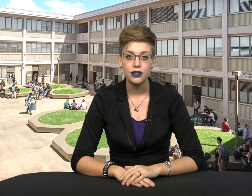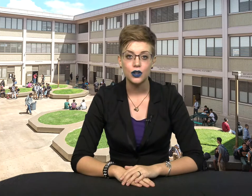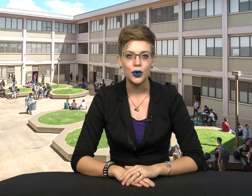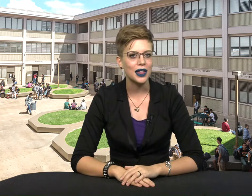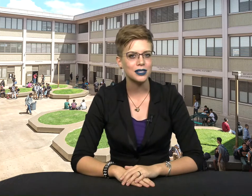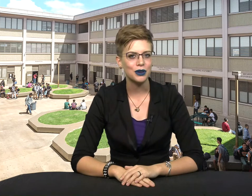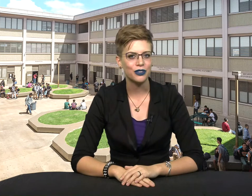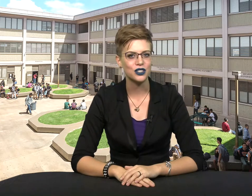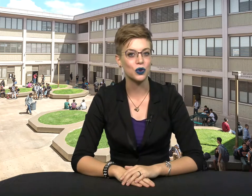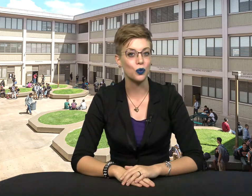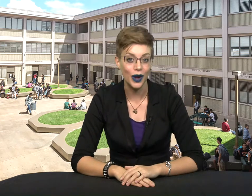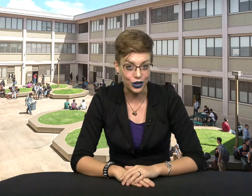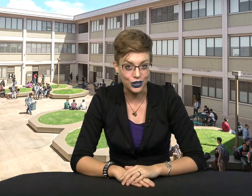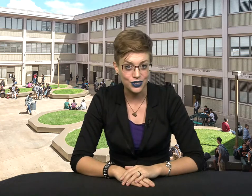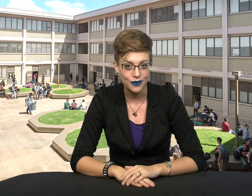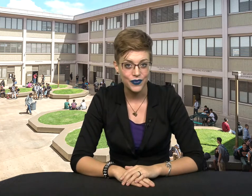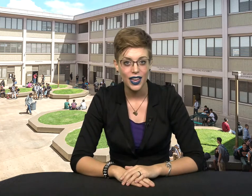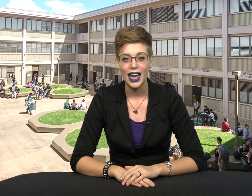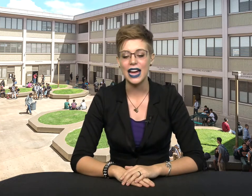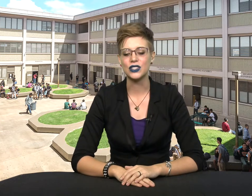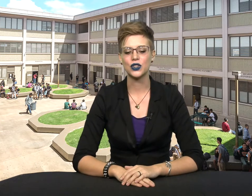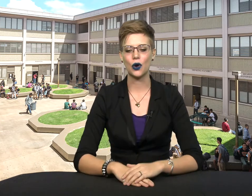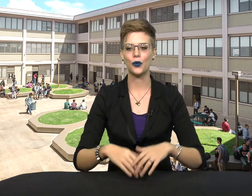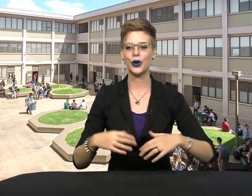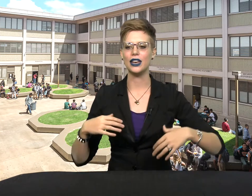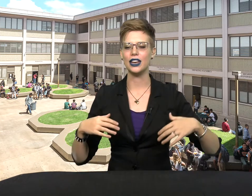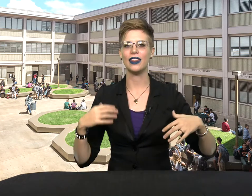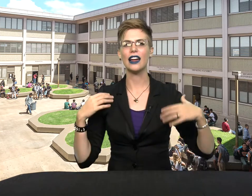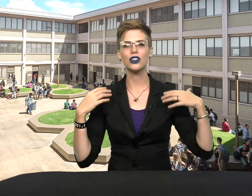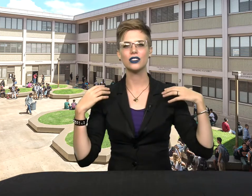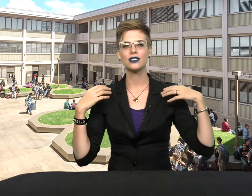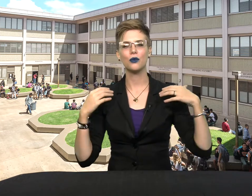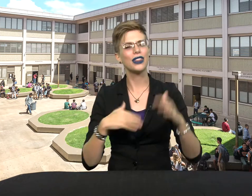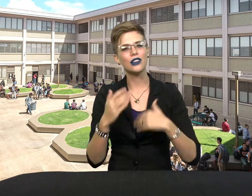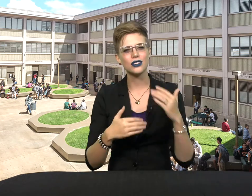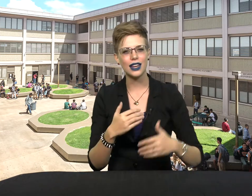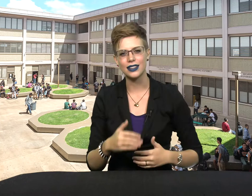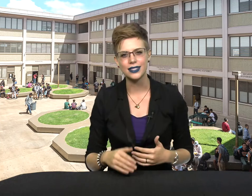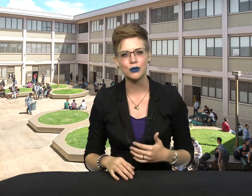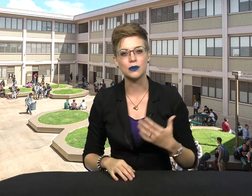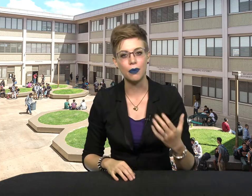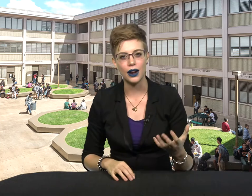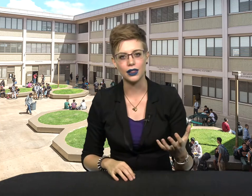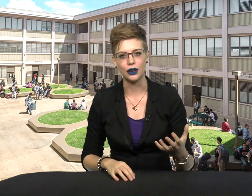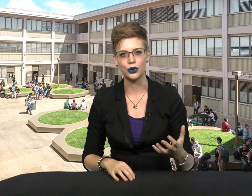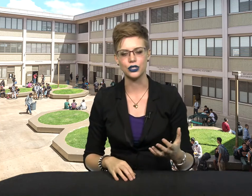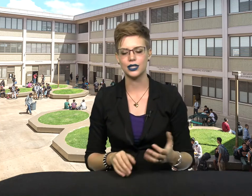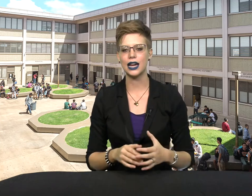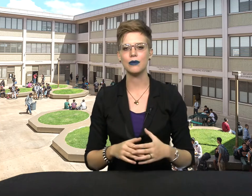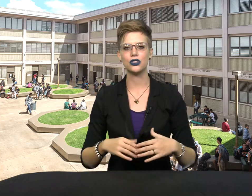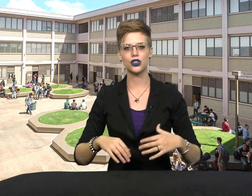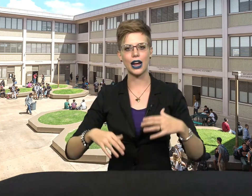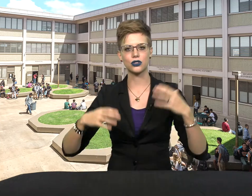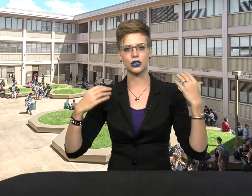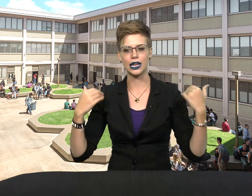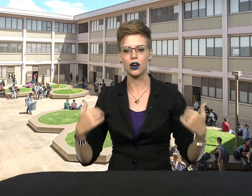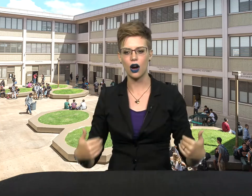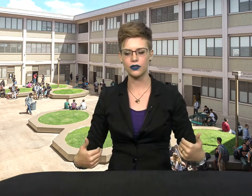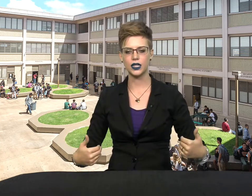We like to be friends with winners. And so when that looks, what that looks like in someone's body language is that means they're actually confidently